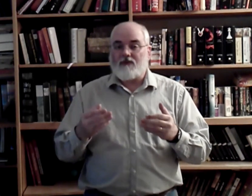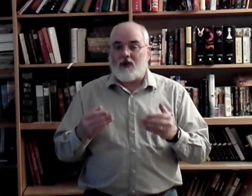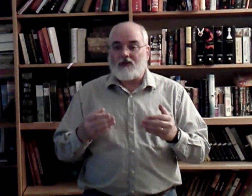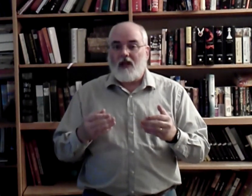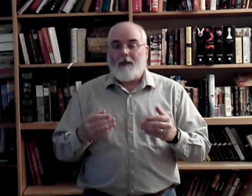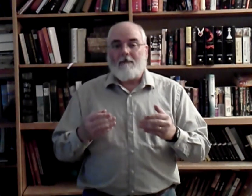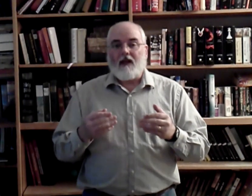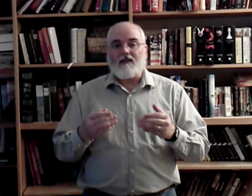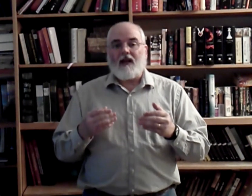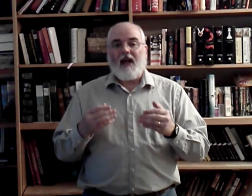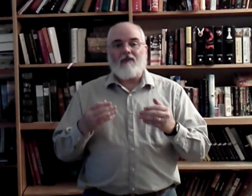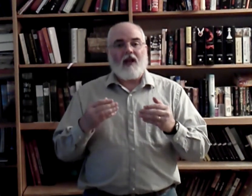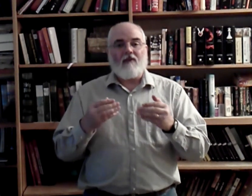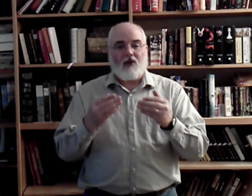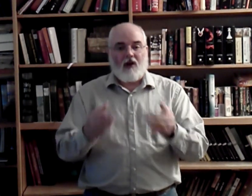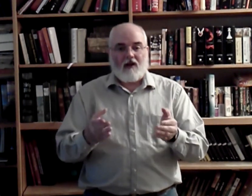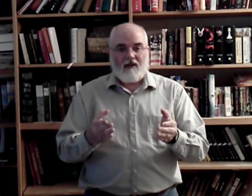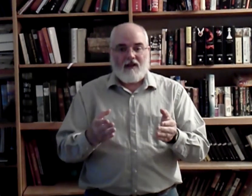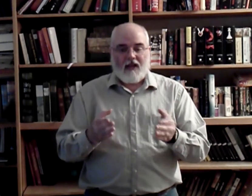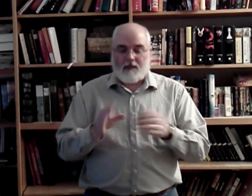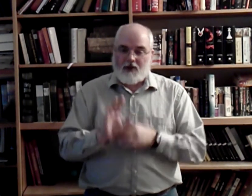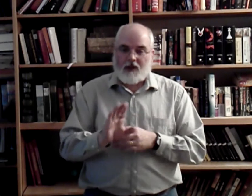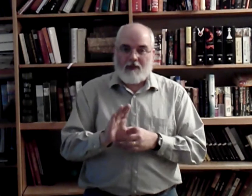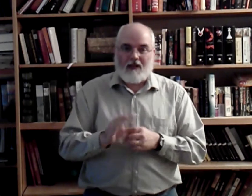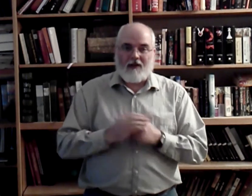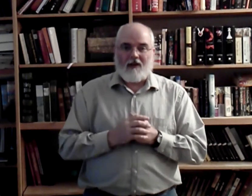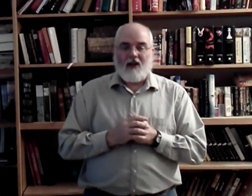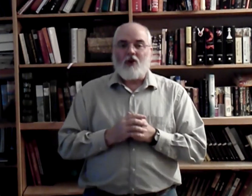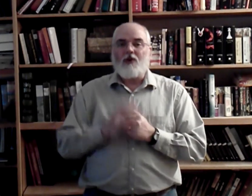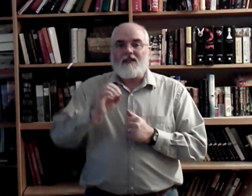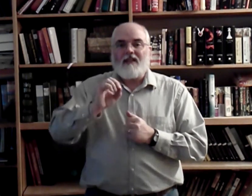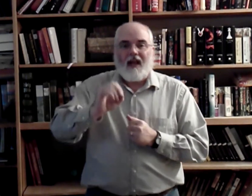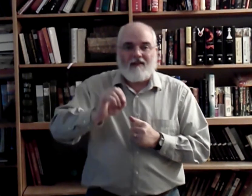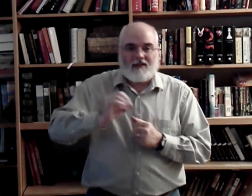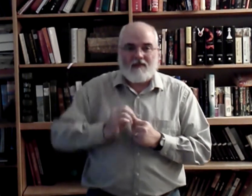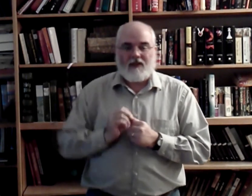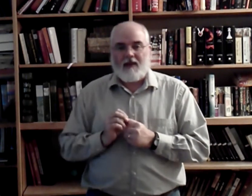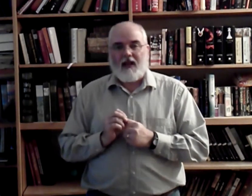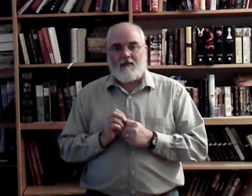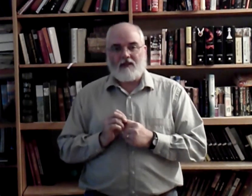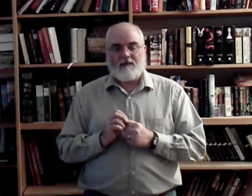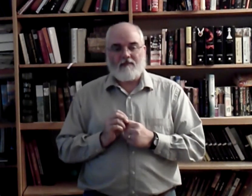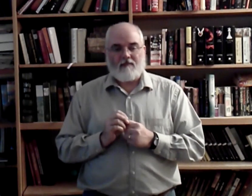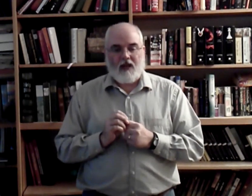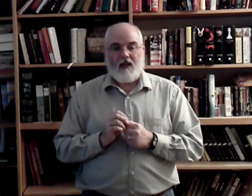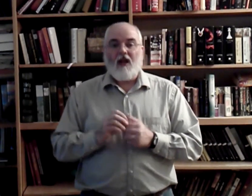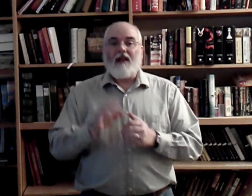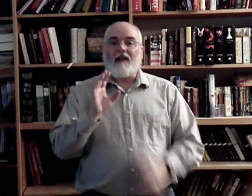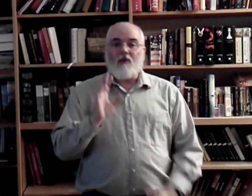first, because I haven't ever taught, especially a beginner, who doesn't have some of these bad habits, okay? The